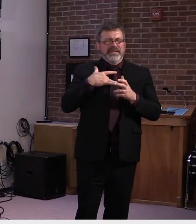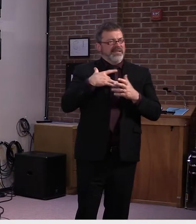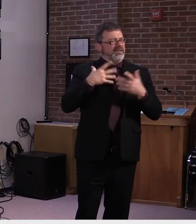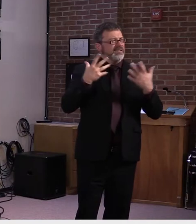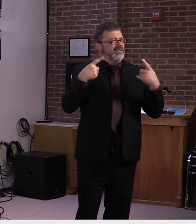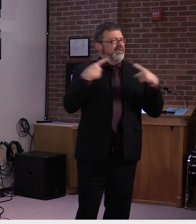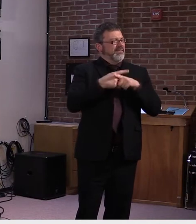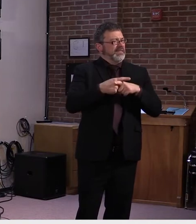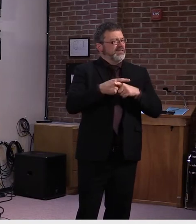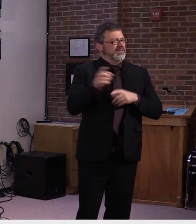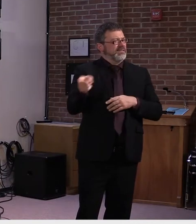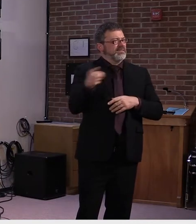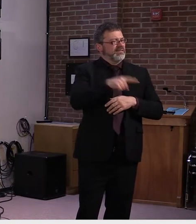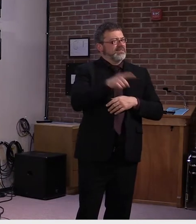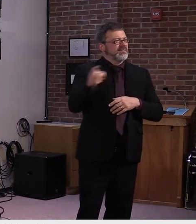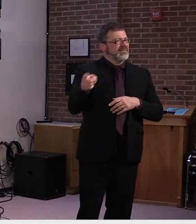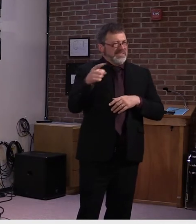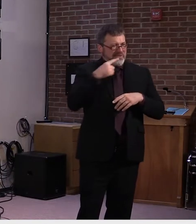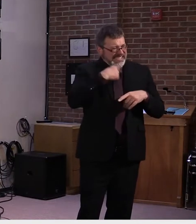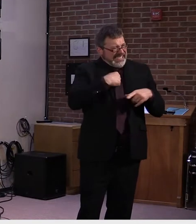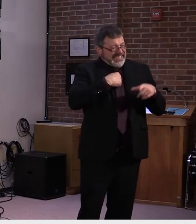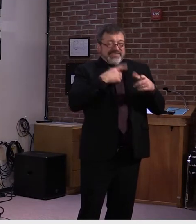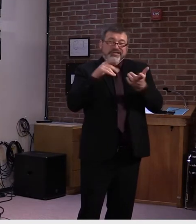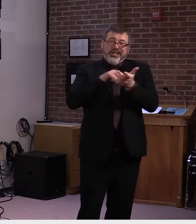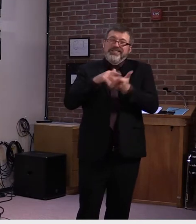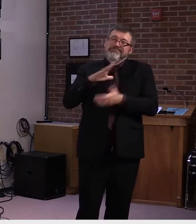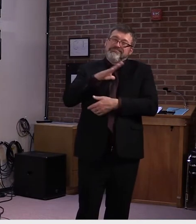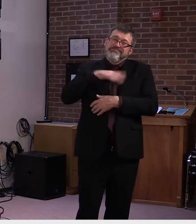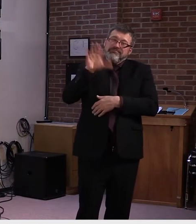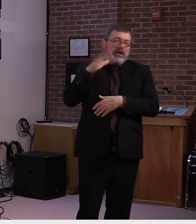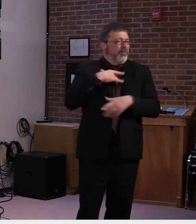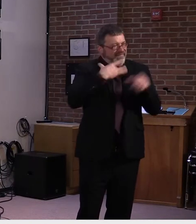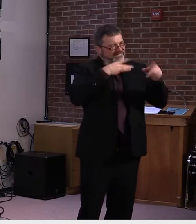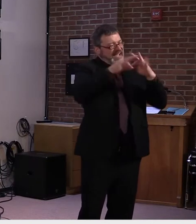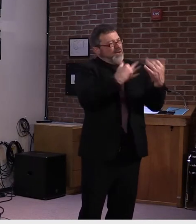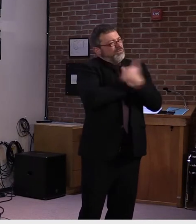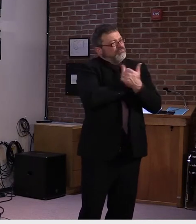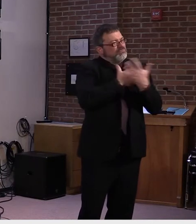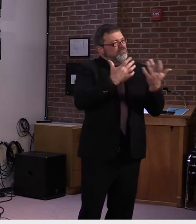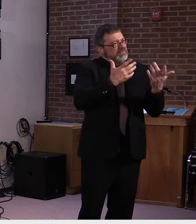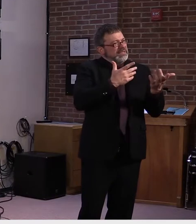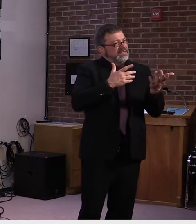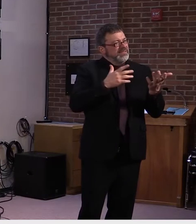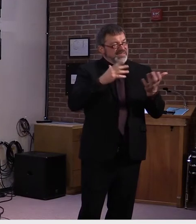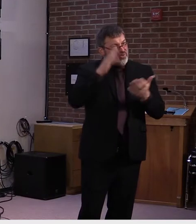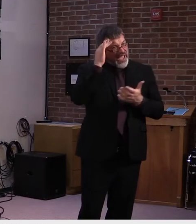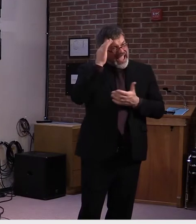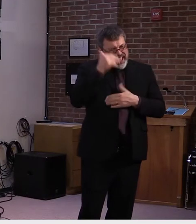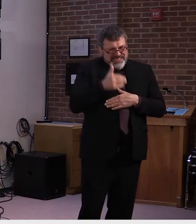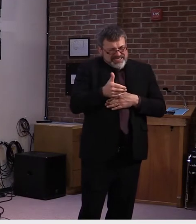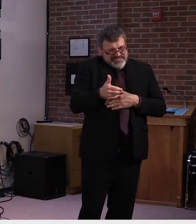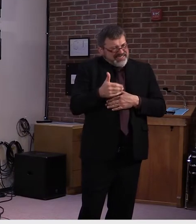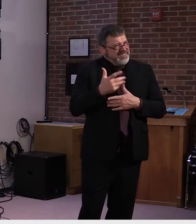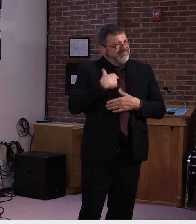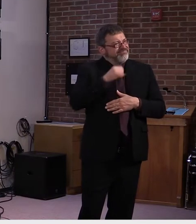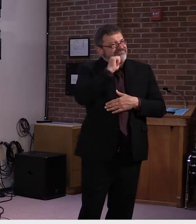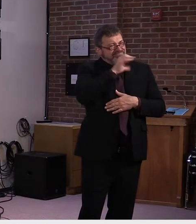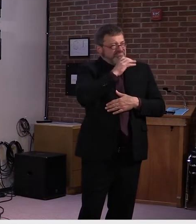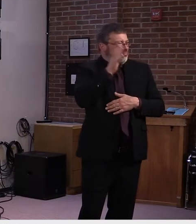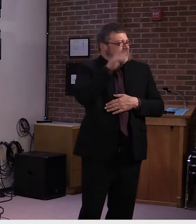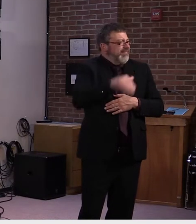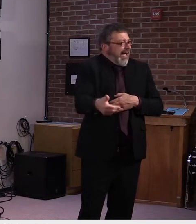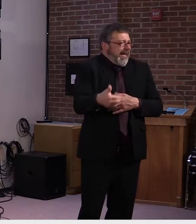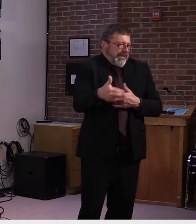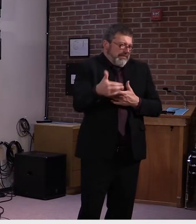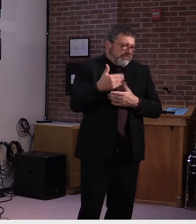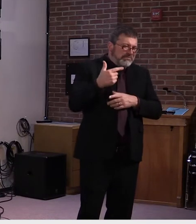many of their loved ones don't have unlimited time, when will the state prioritize them having that